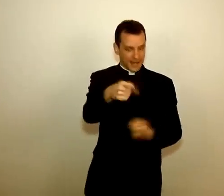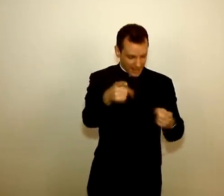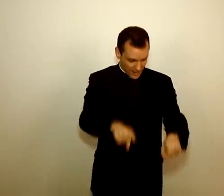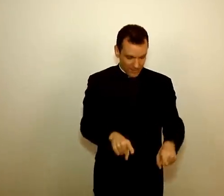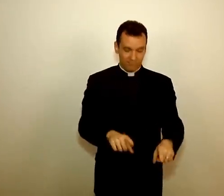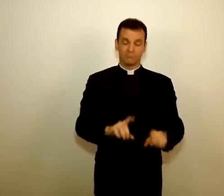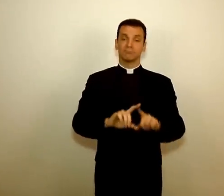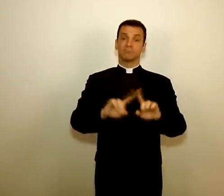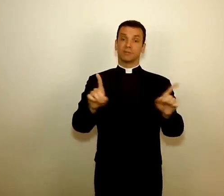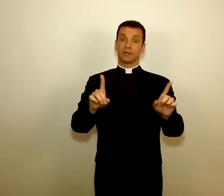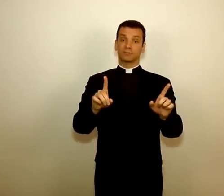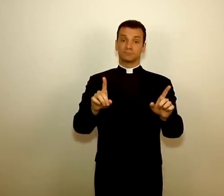translated into ASL.